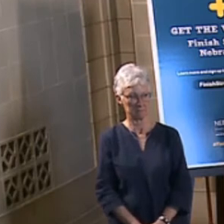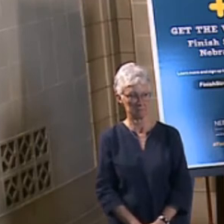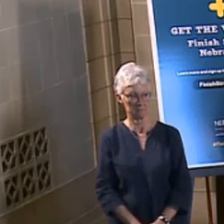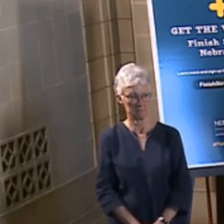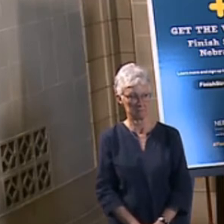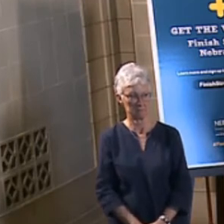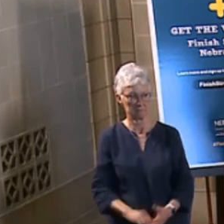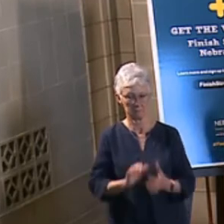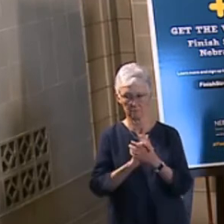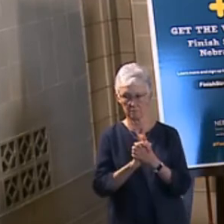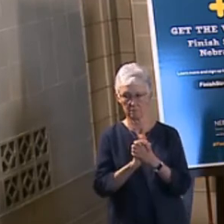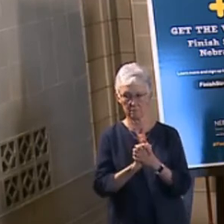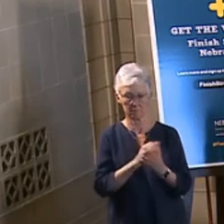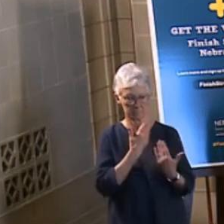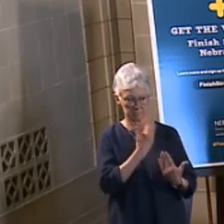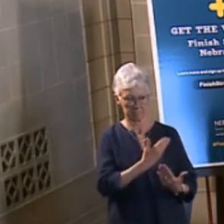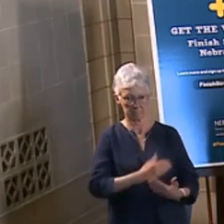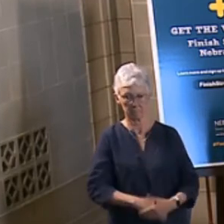Congratulations. Thank you.